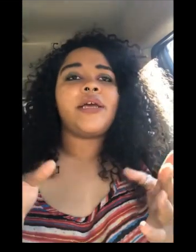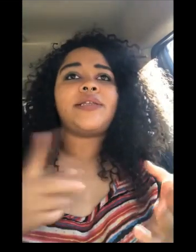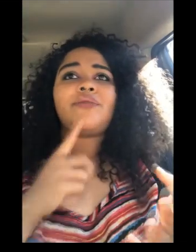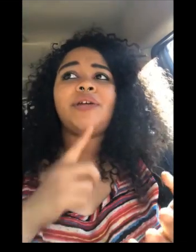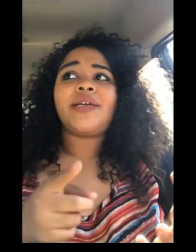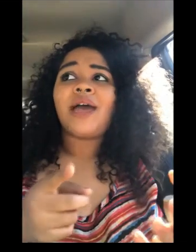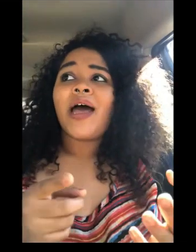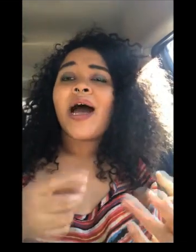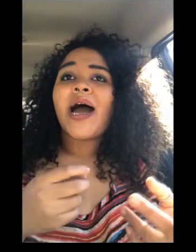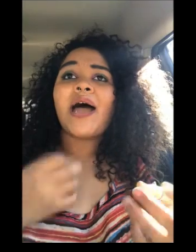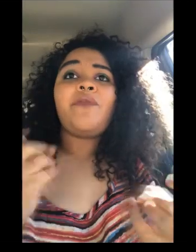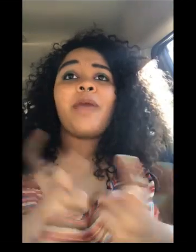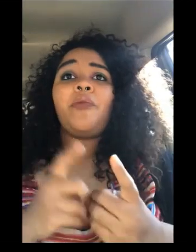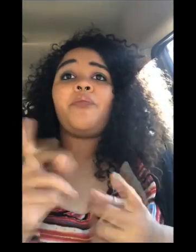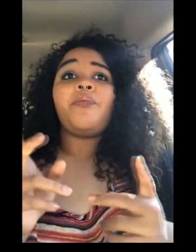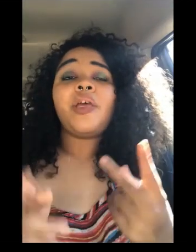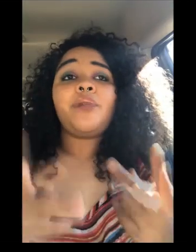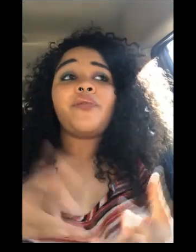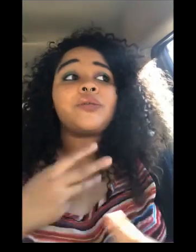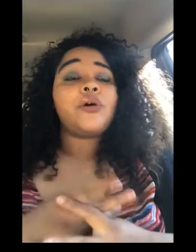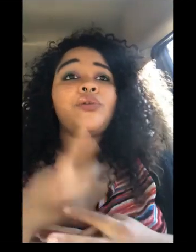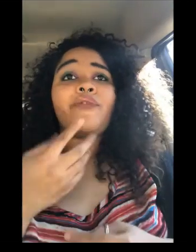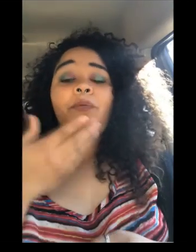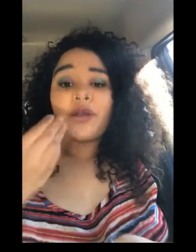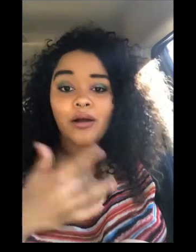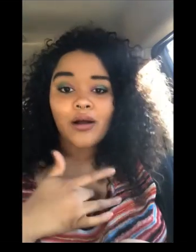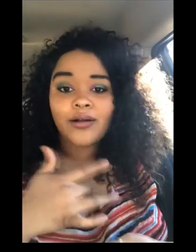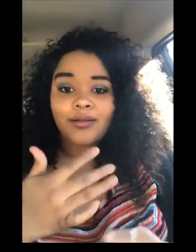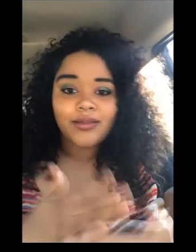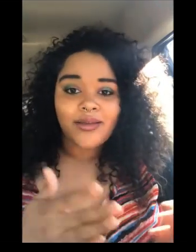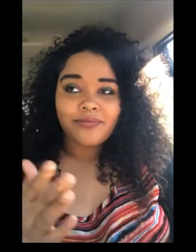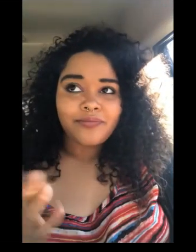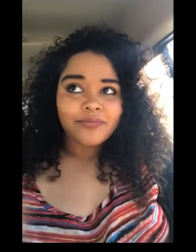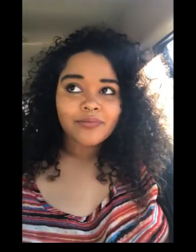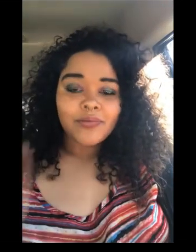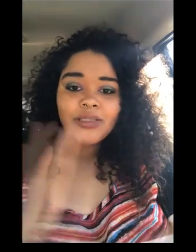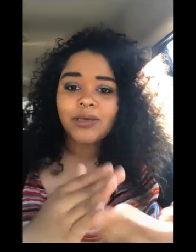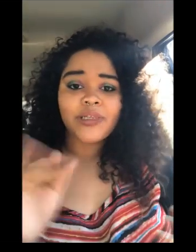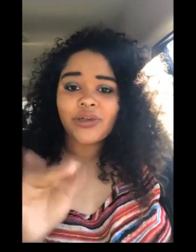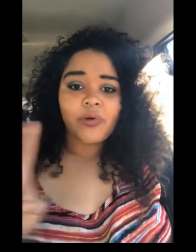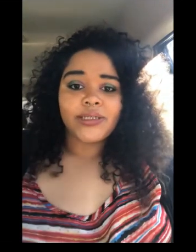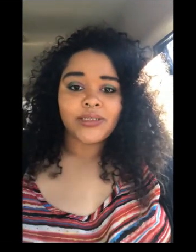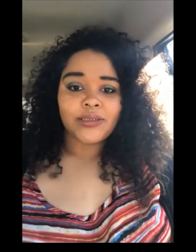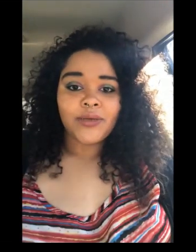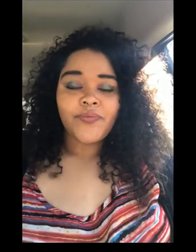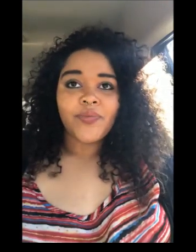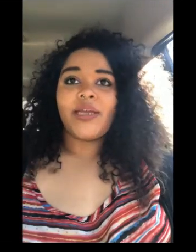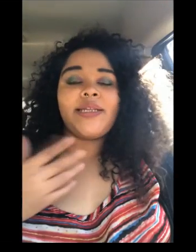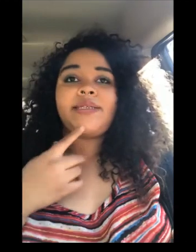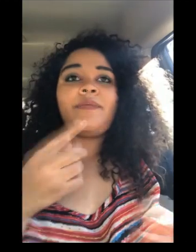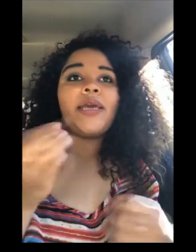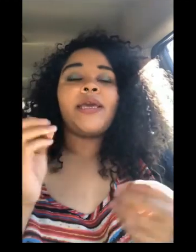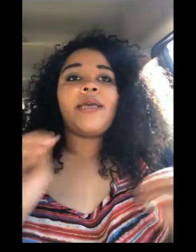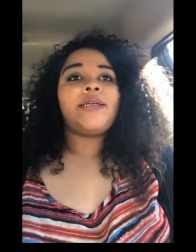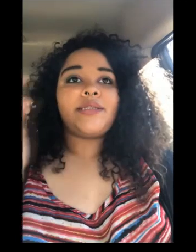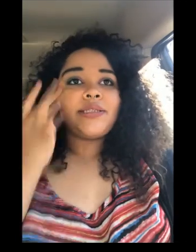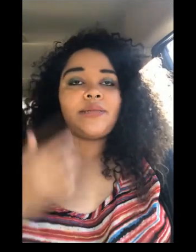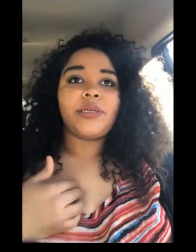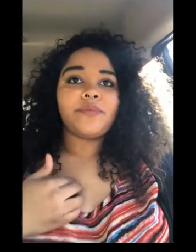things and really i've met people of this world who have a better heart than some of these jehovah witnesses and it didn't make any sense to me